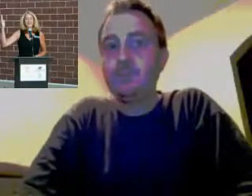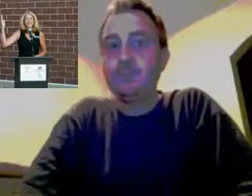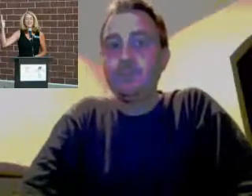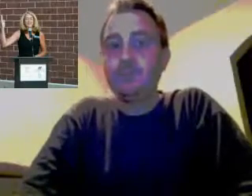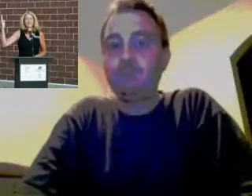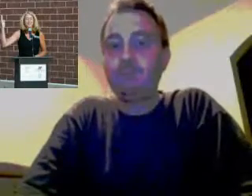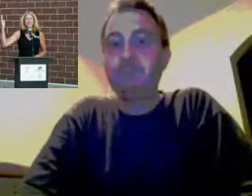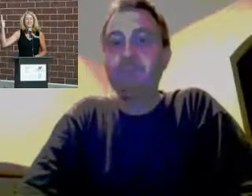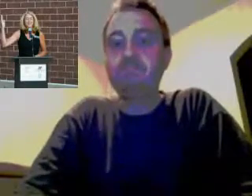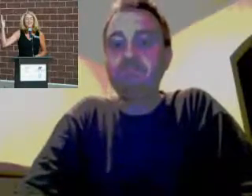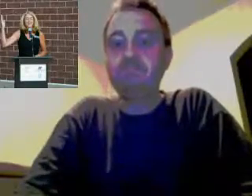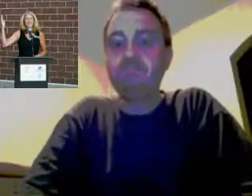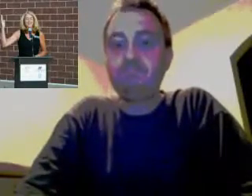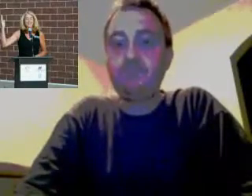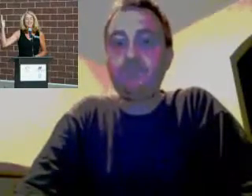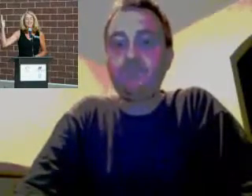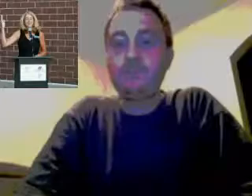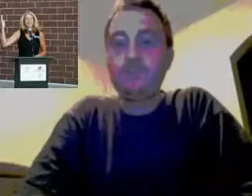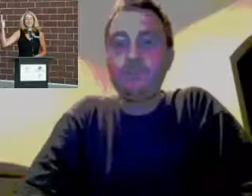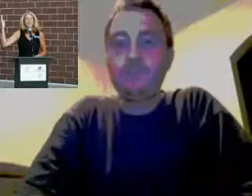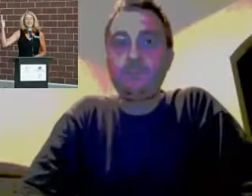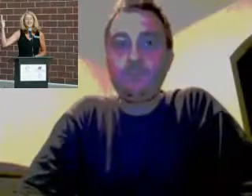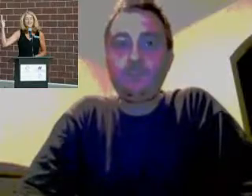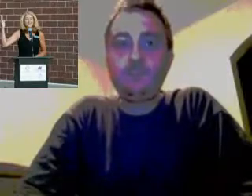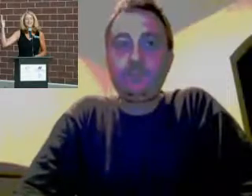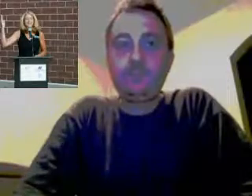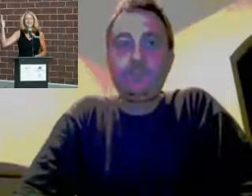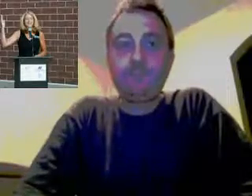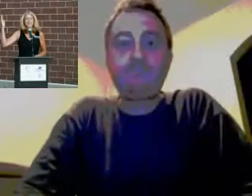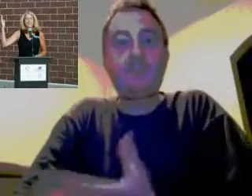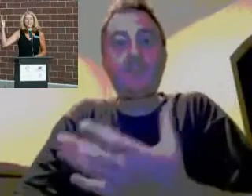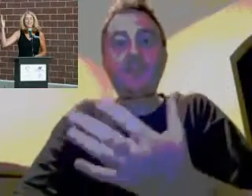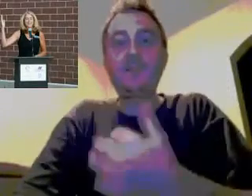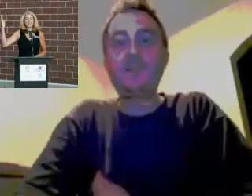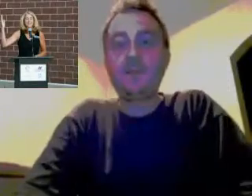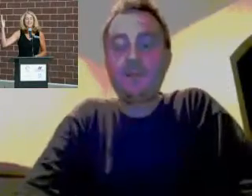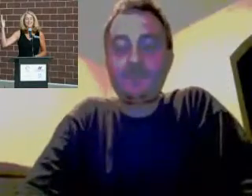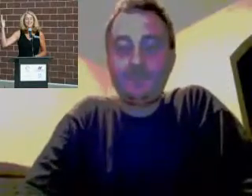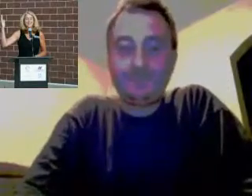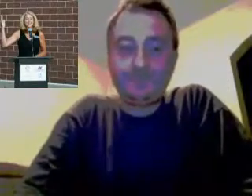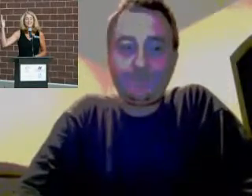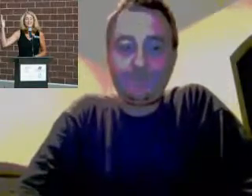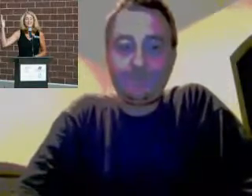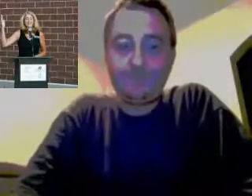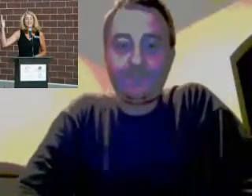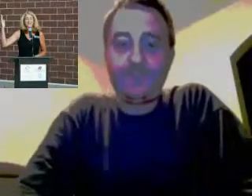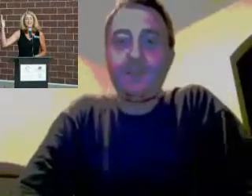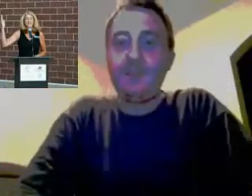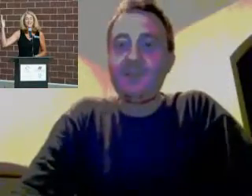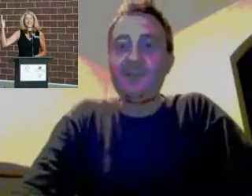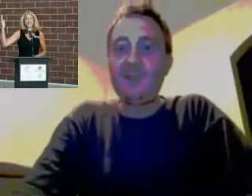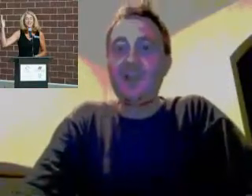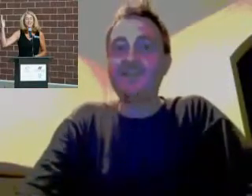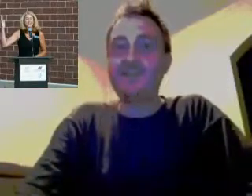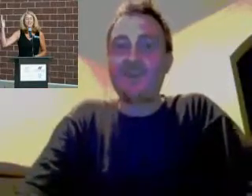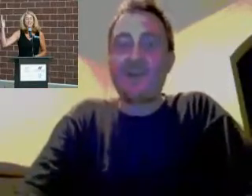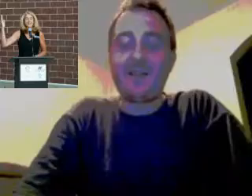empathy for all classes of society, her willingness to roll up her sleeves. She loves everybody.